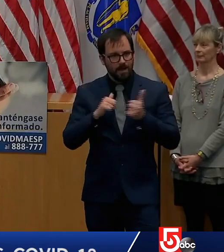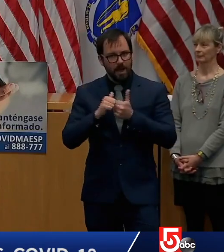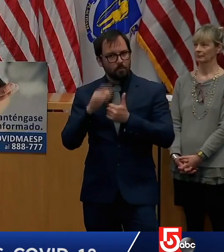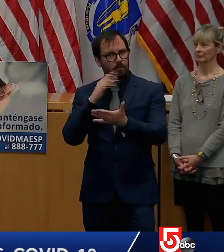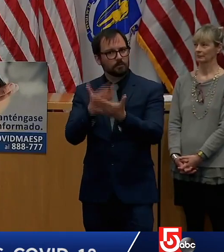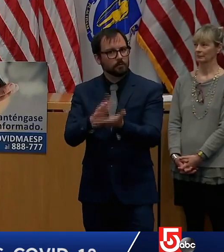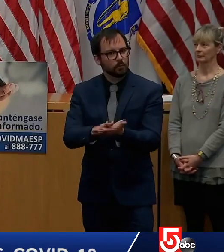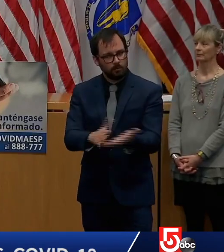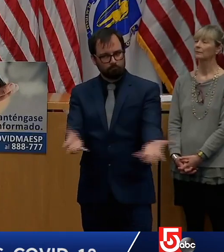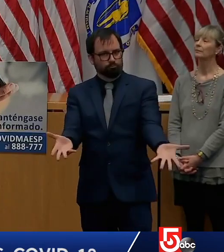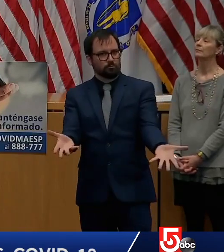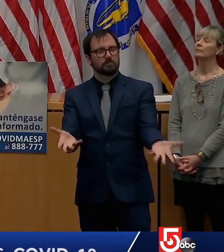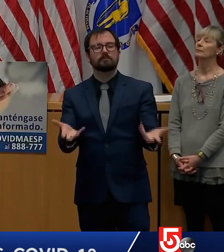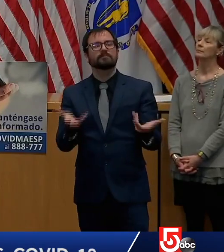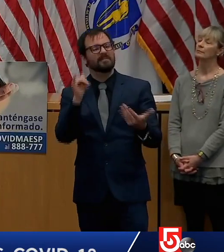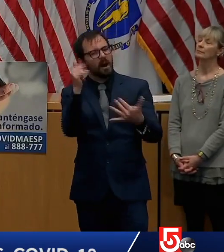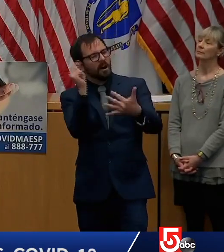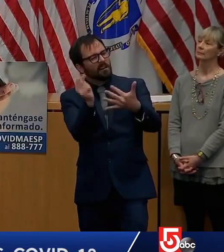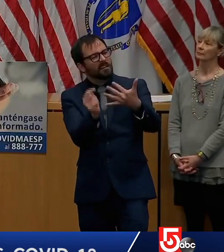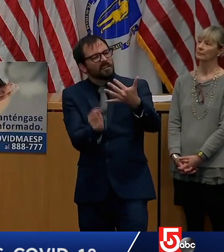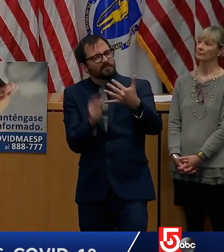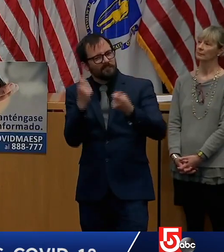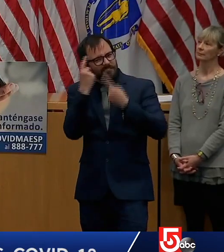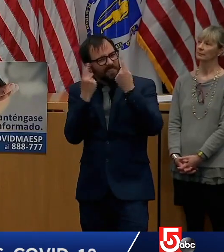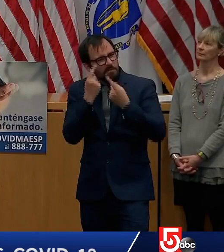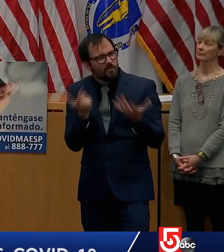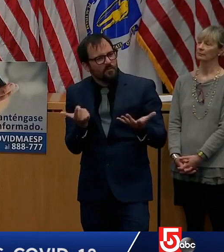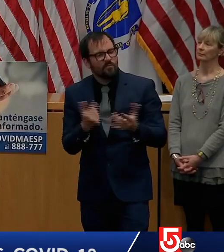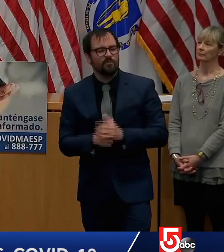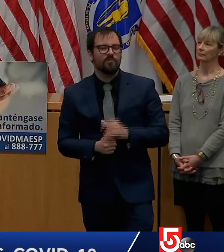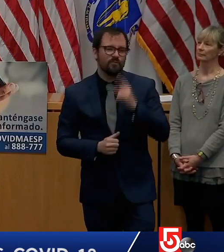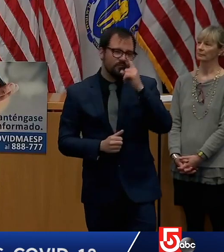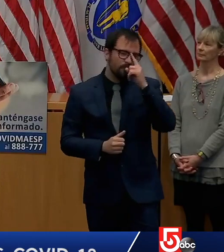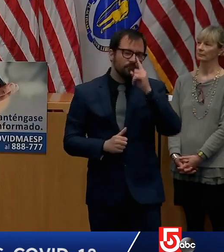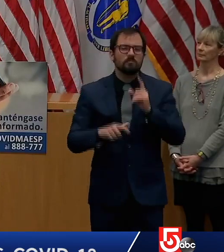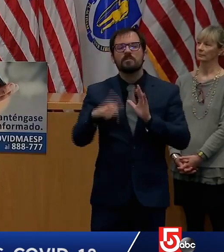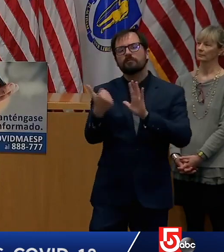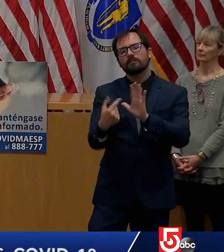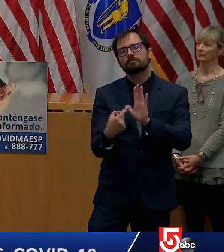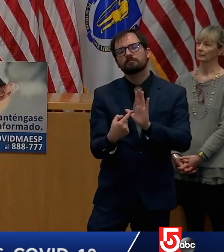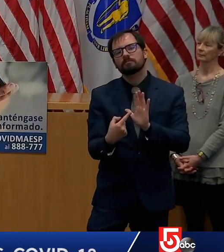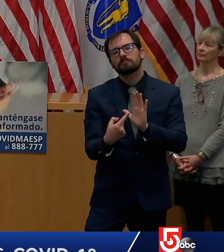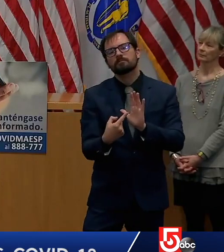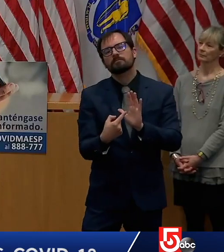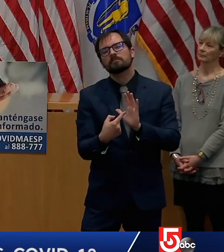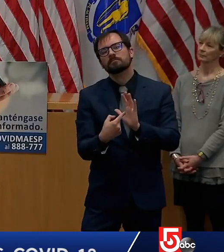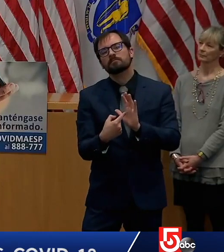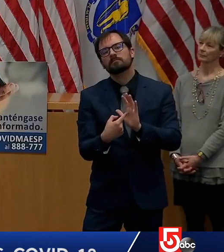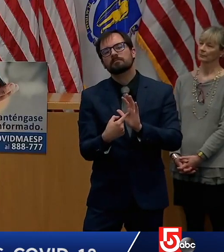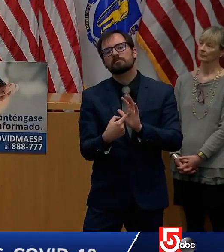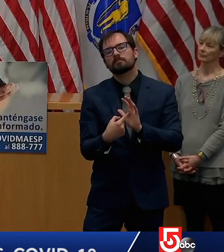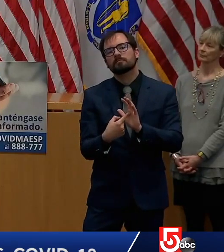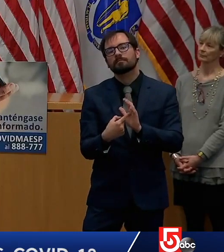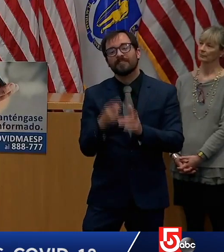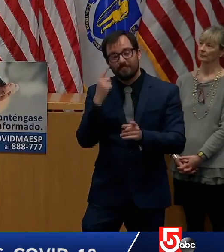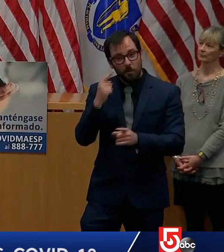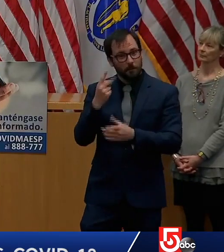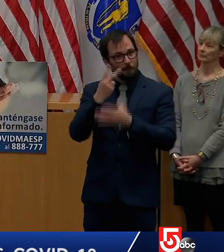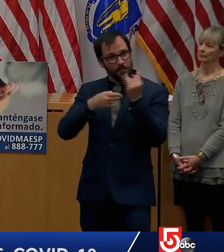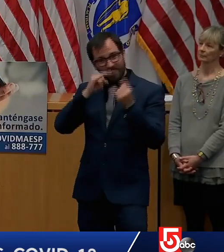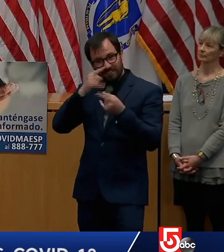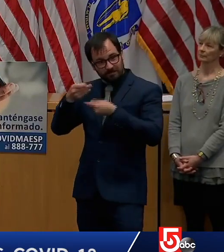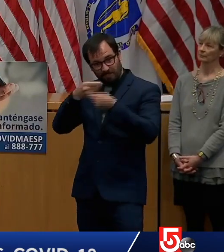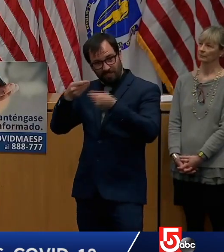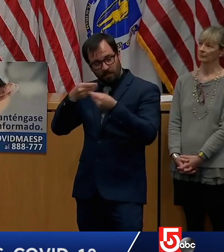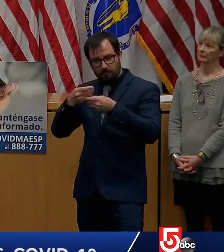What's going to be the issue with respect to how you deal with kids and adults? This was one of the main reasons that the higher ed system,